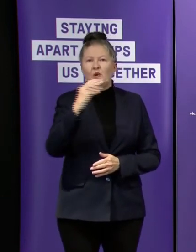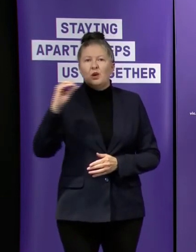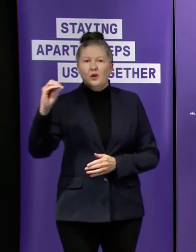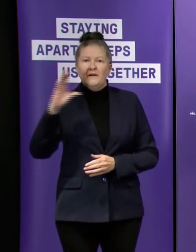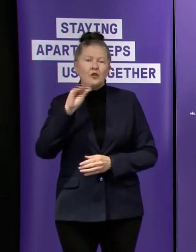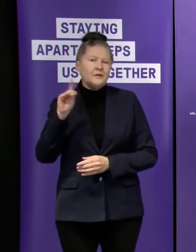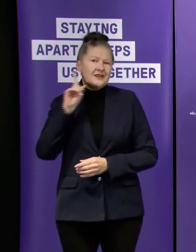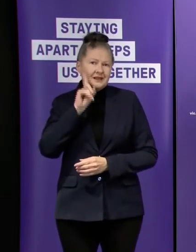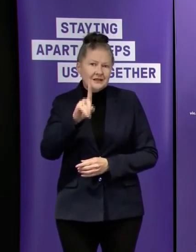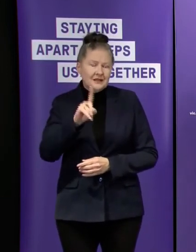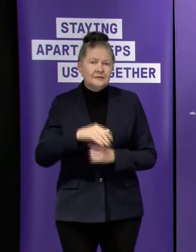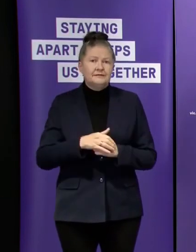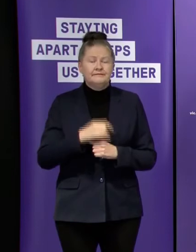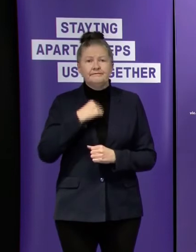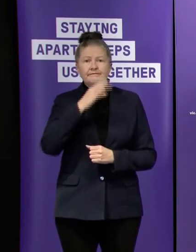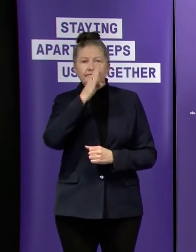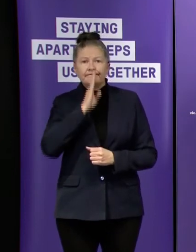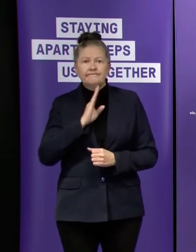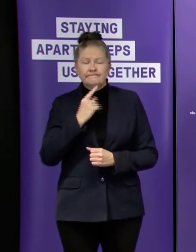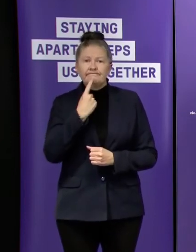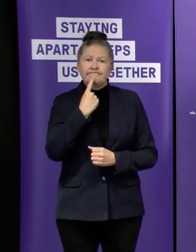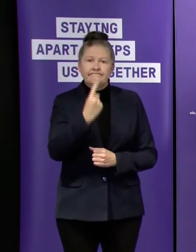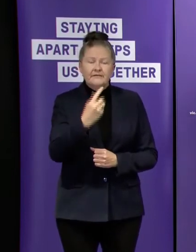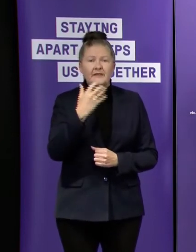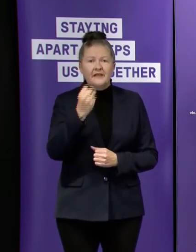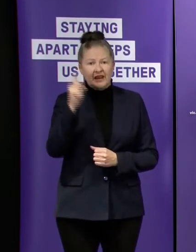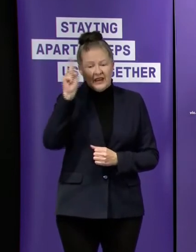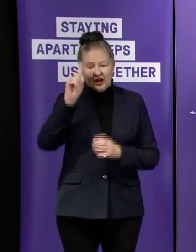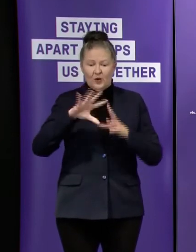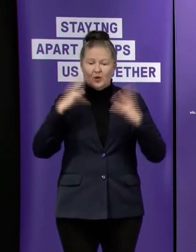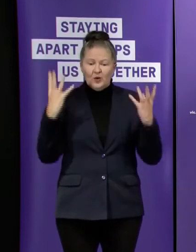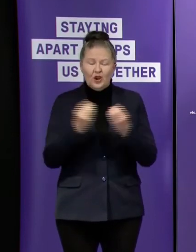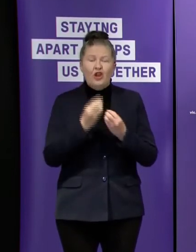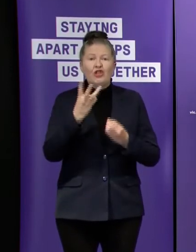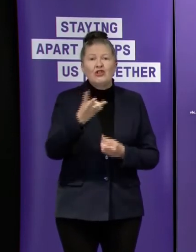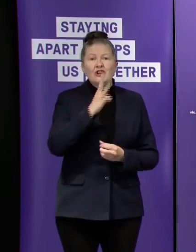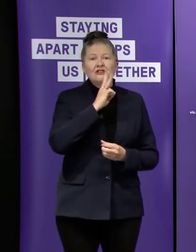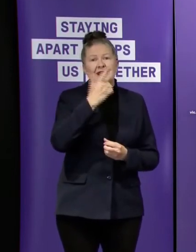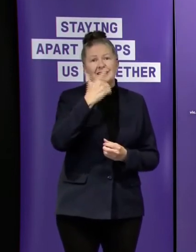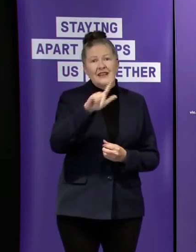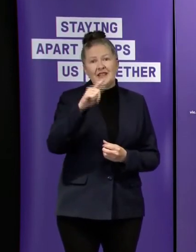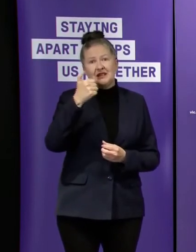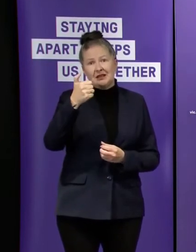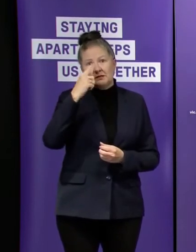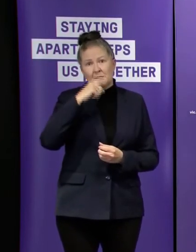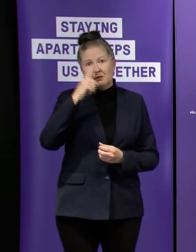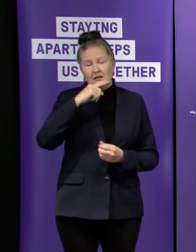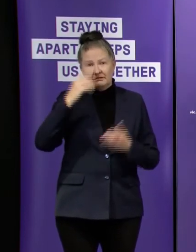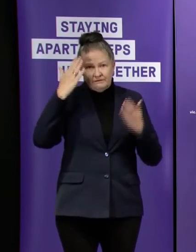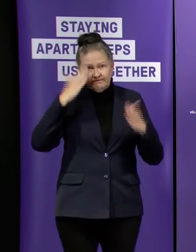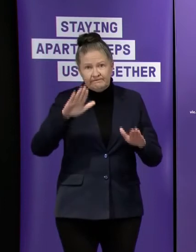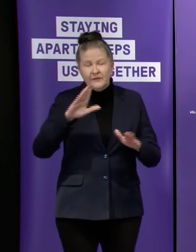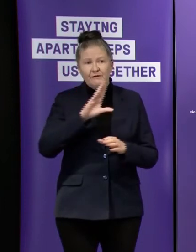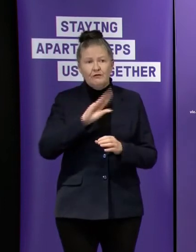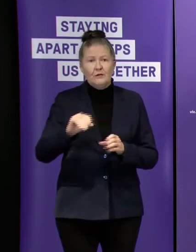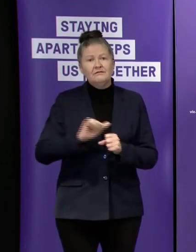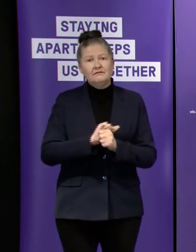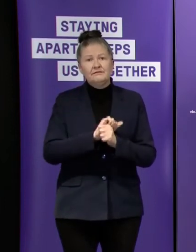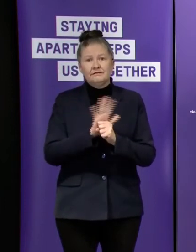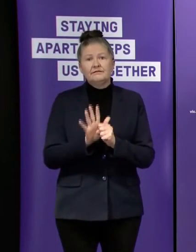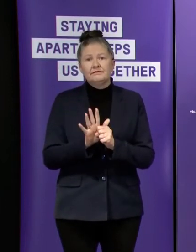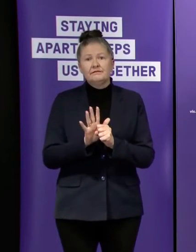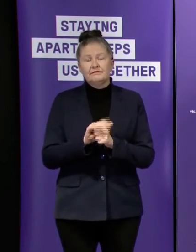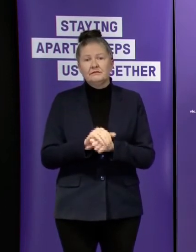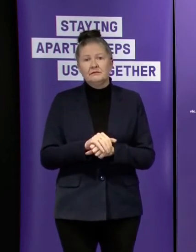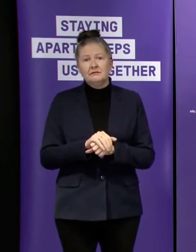i'm saddened to have to report that there are now 376 victorians who have passed away as a result of this global pandemic